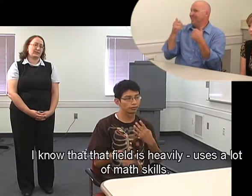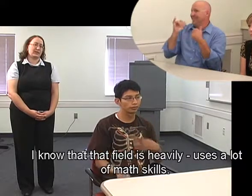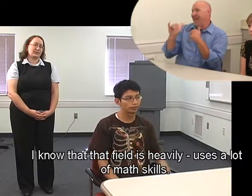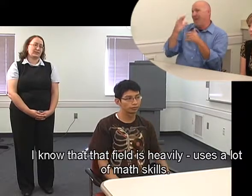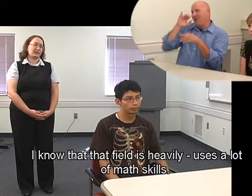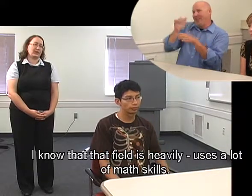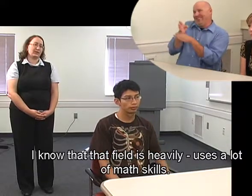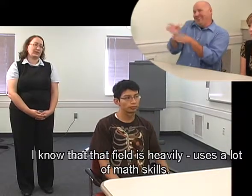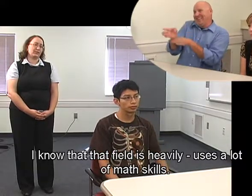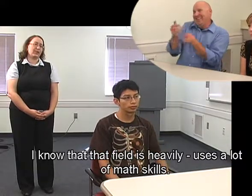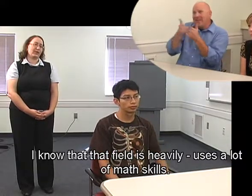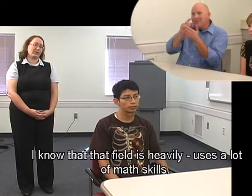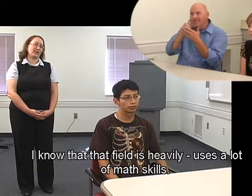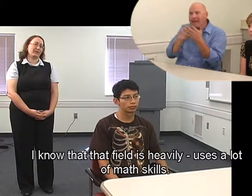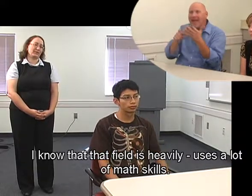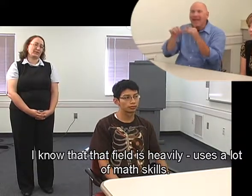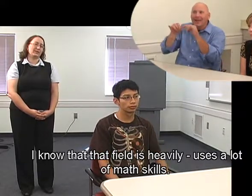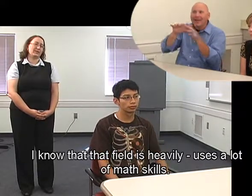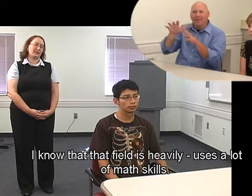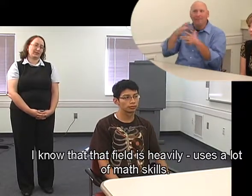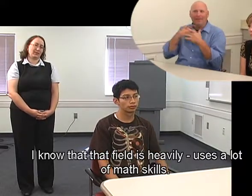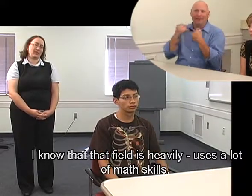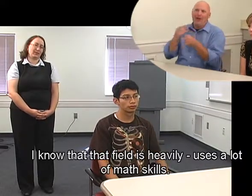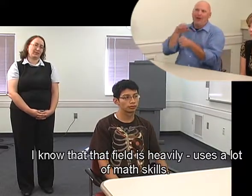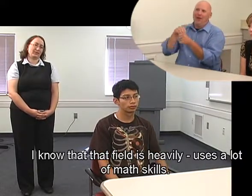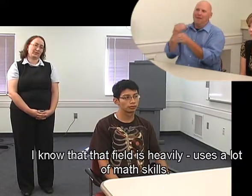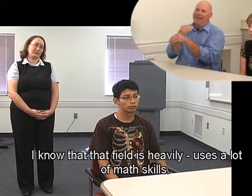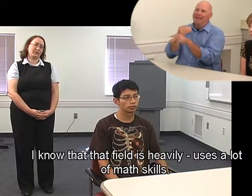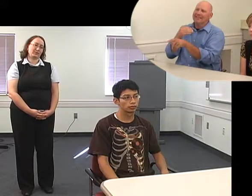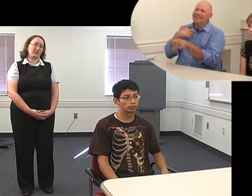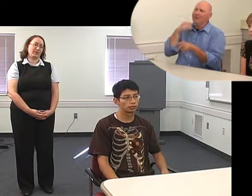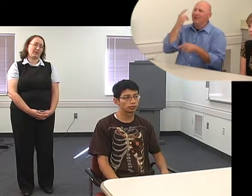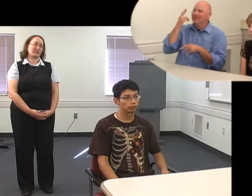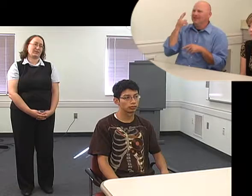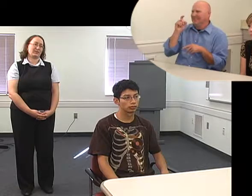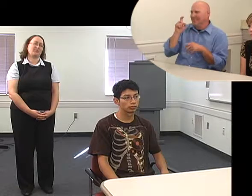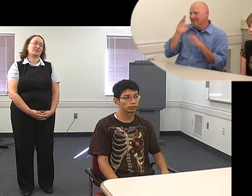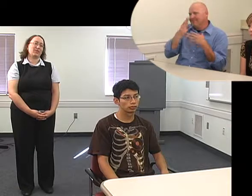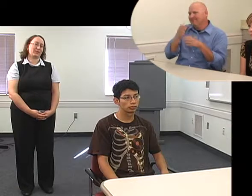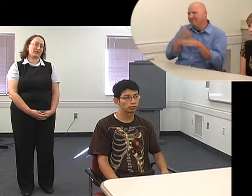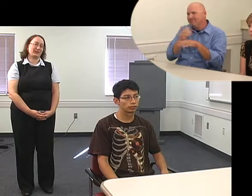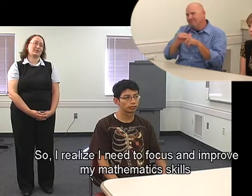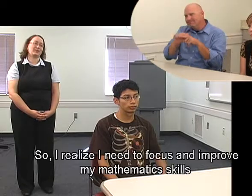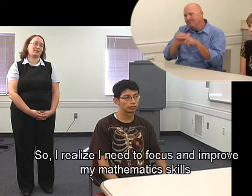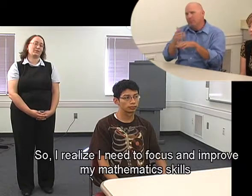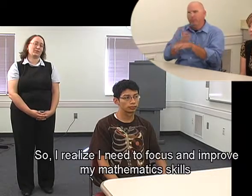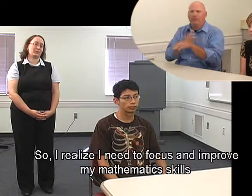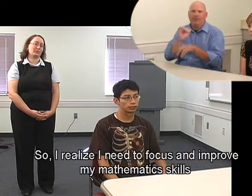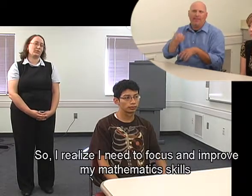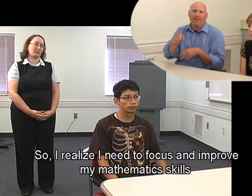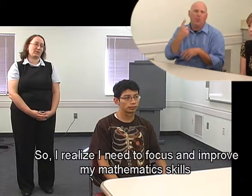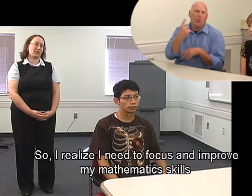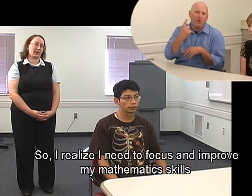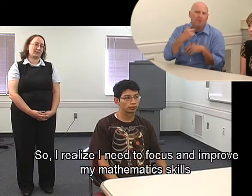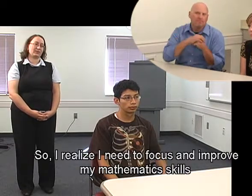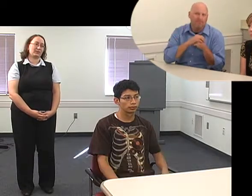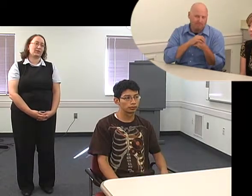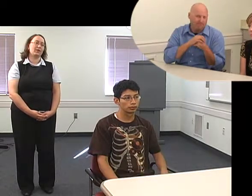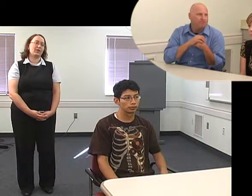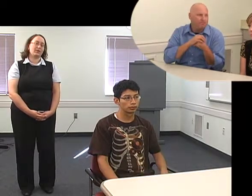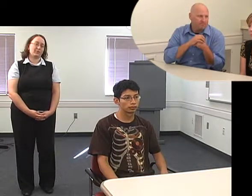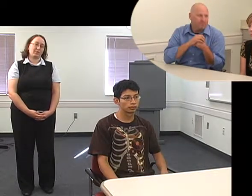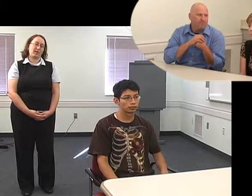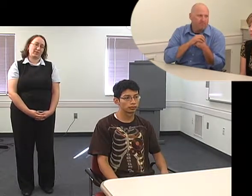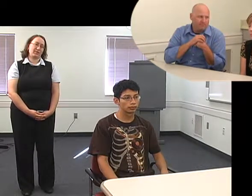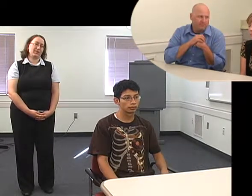design is actually related. I know that that field heavily uses a lot of math type of skills. So I realize I need to focus and improve my mathematics skills